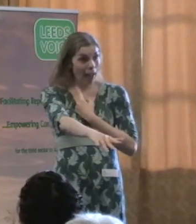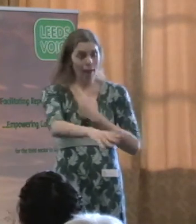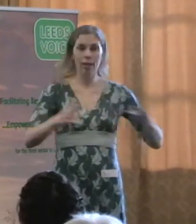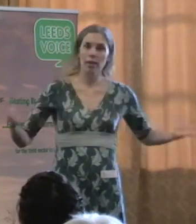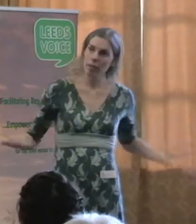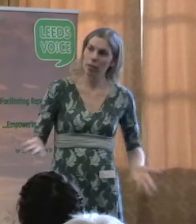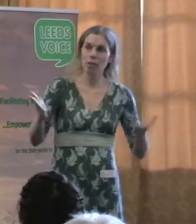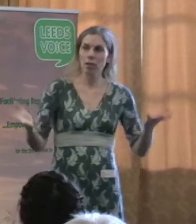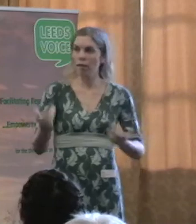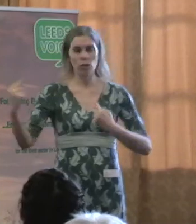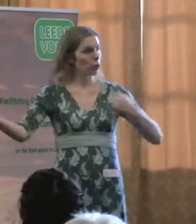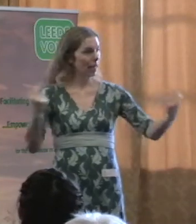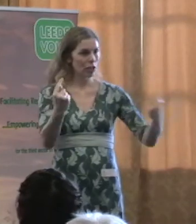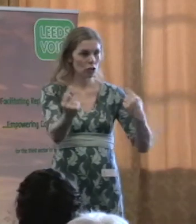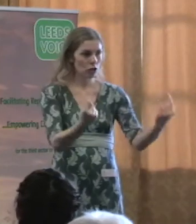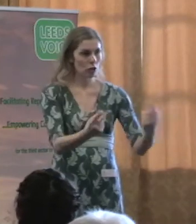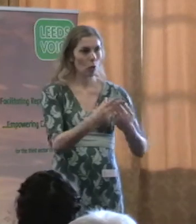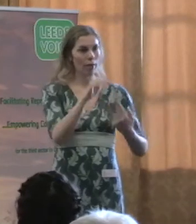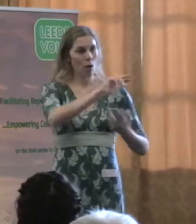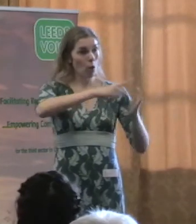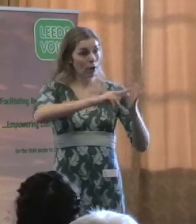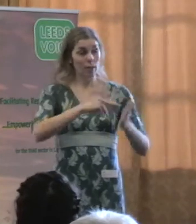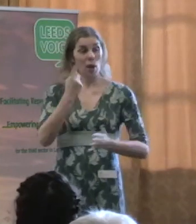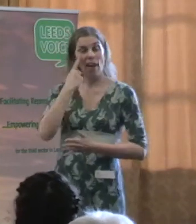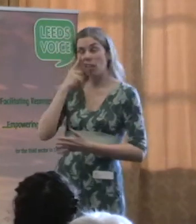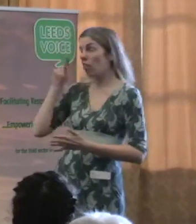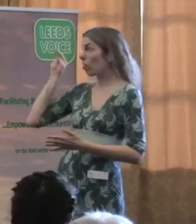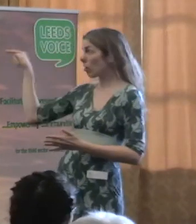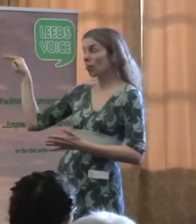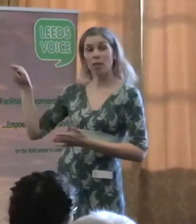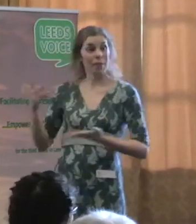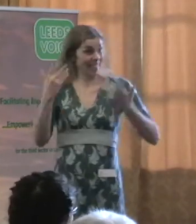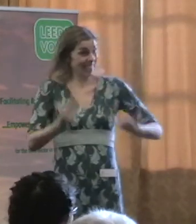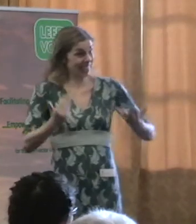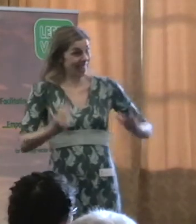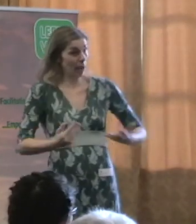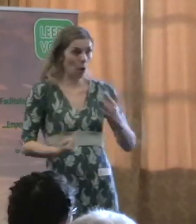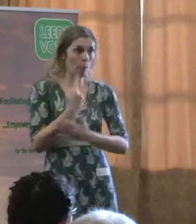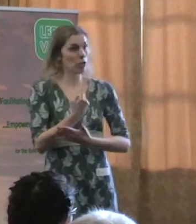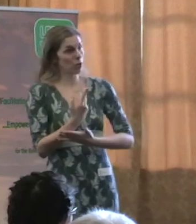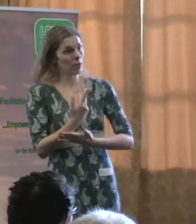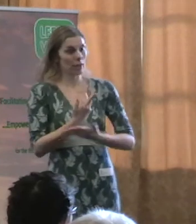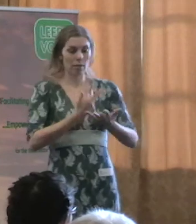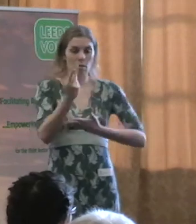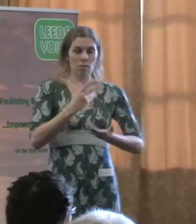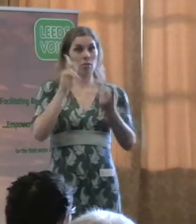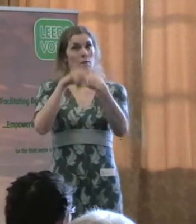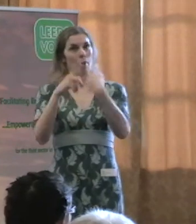organisations individually and collectively, to look at those and give you facts to the Department of Health.